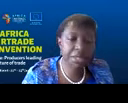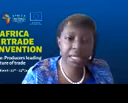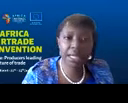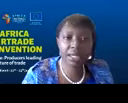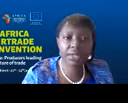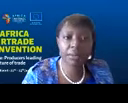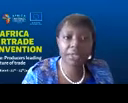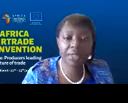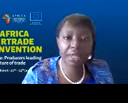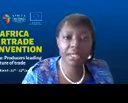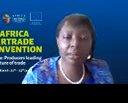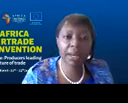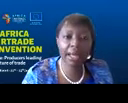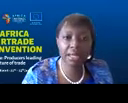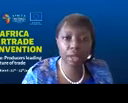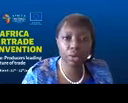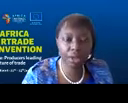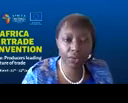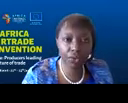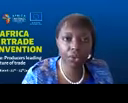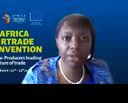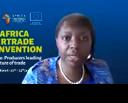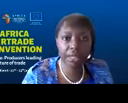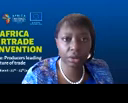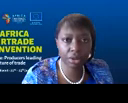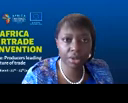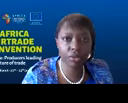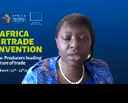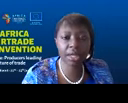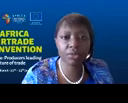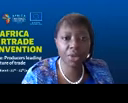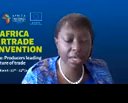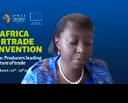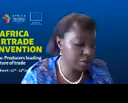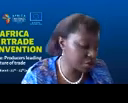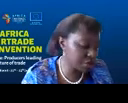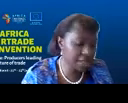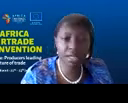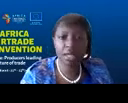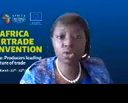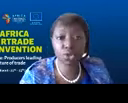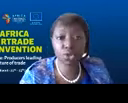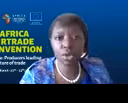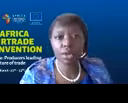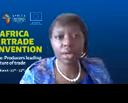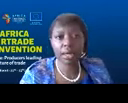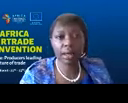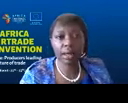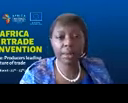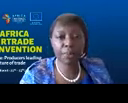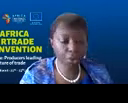And he'll be telling us some of the things that the buyers are looking for in the north. What can we as producers do,